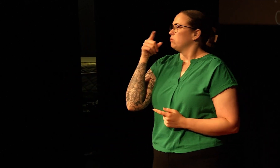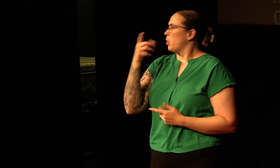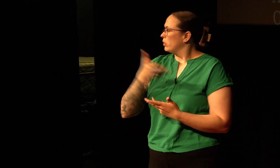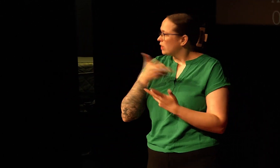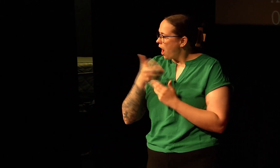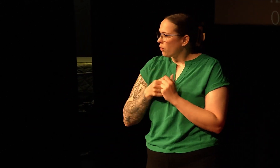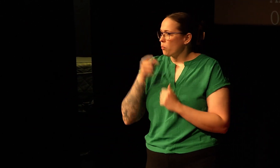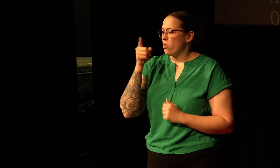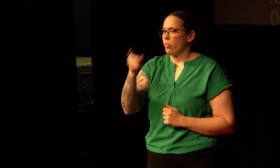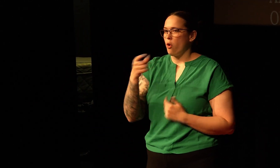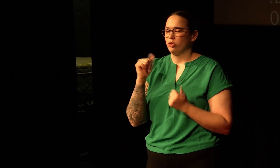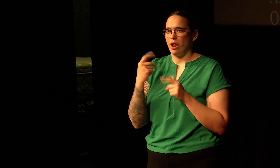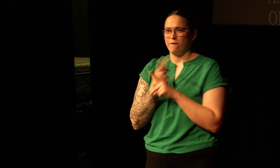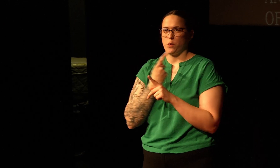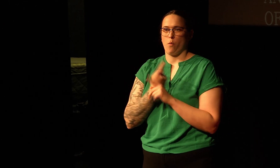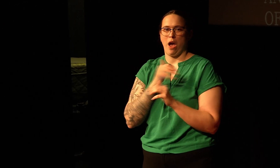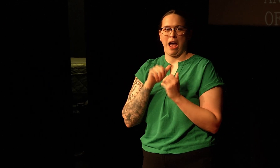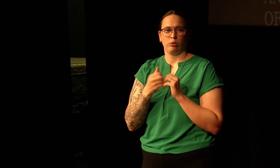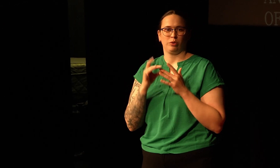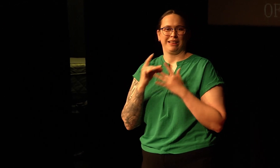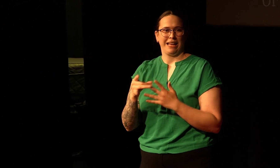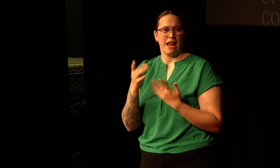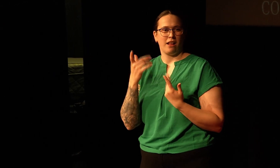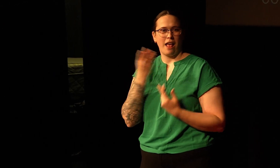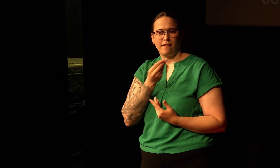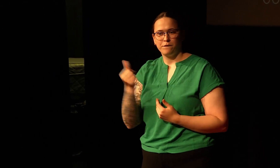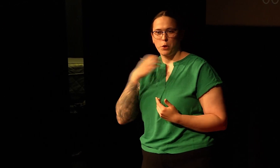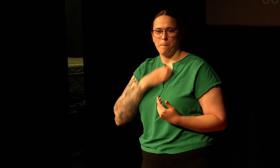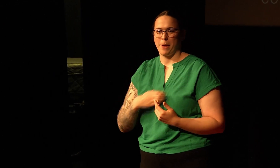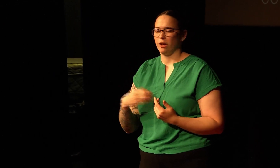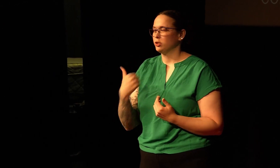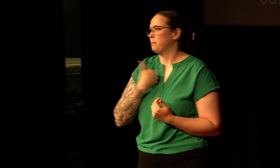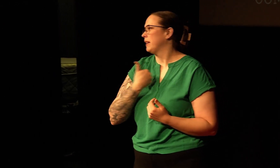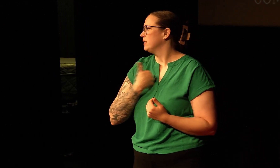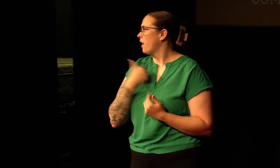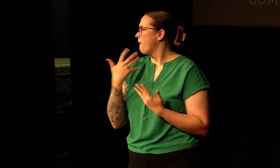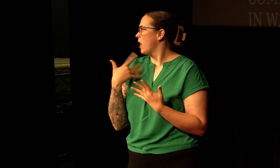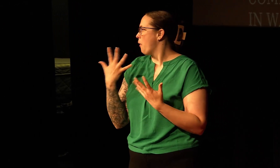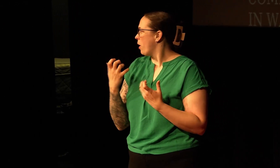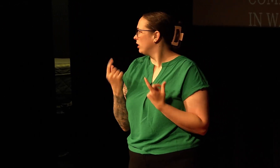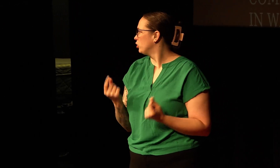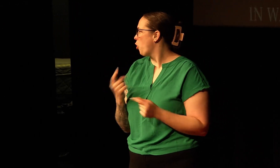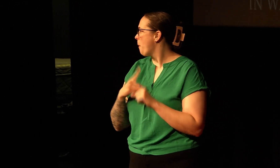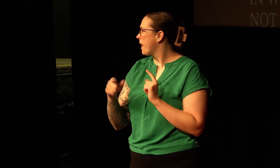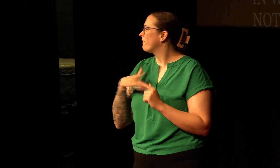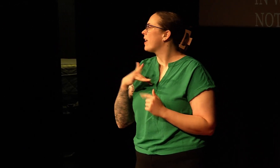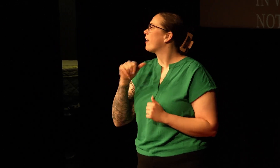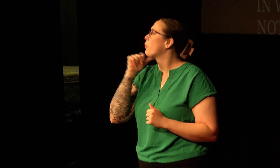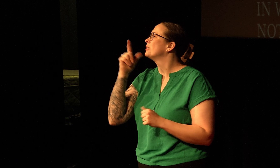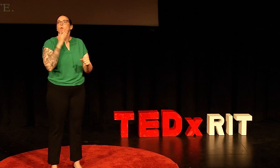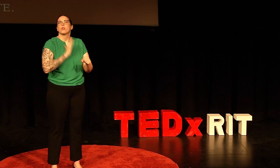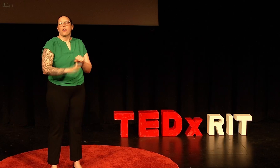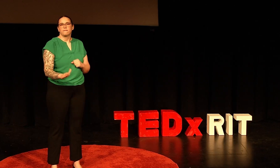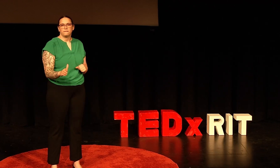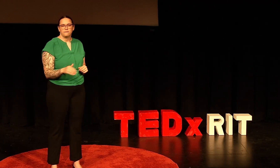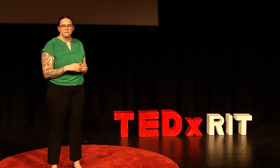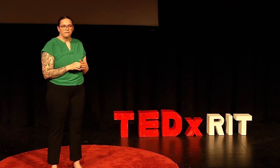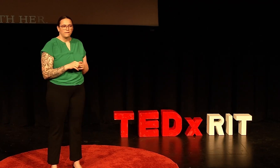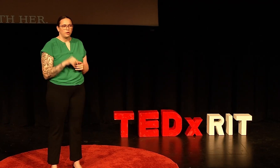Her and I were talking and we were trying to figure out a couple of my passions and what I wanted to do. And I felt like I'm not